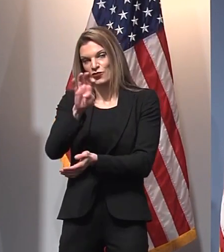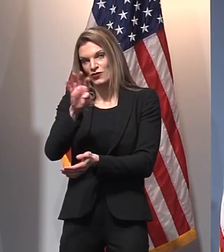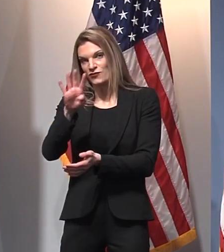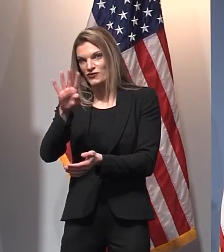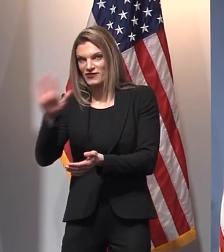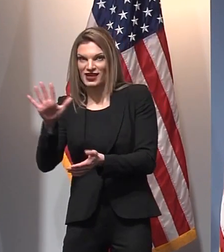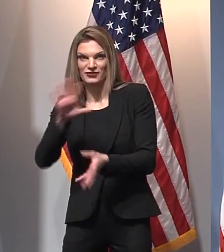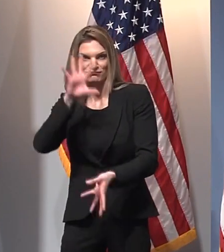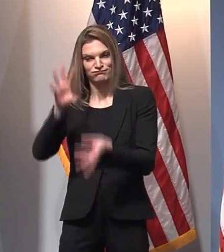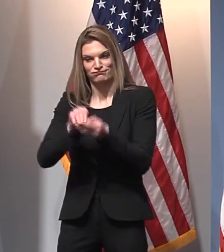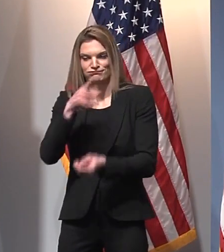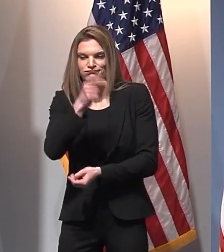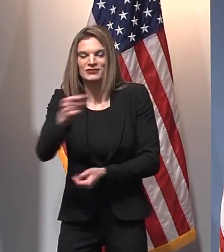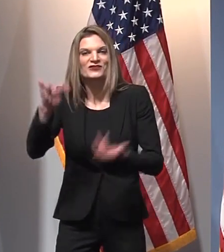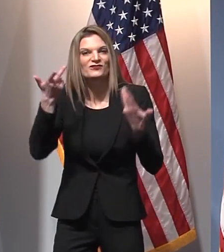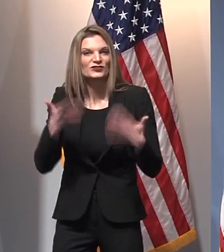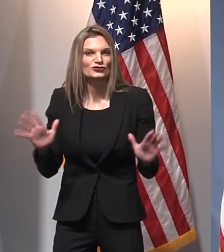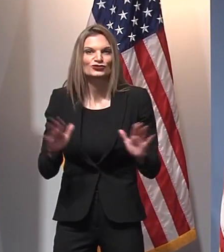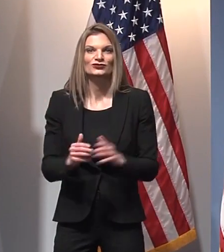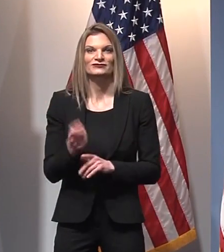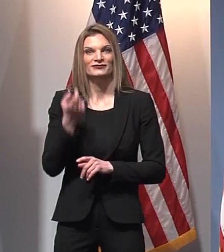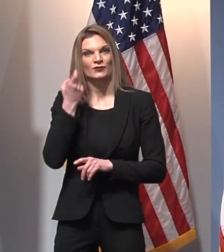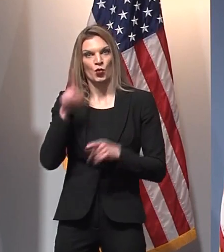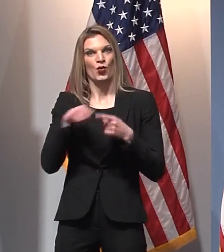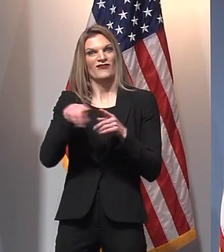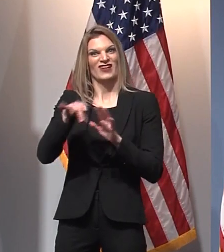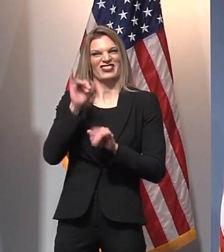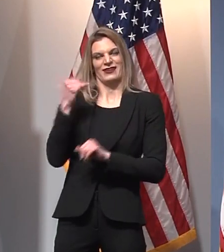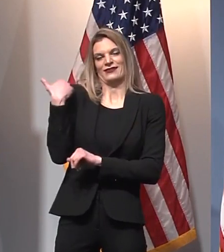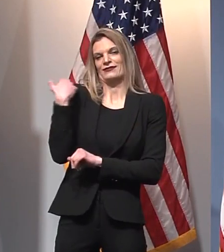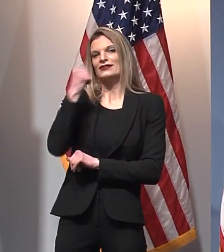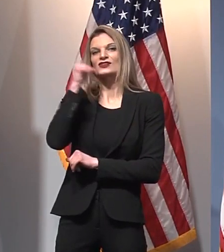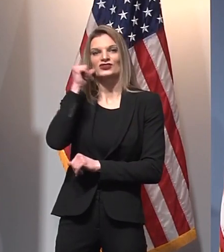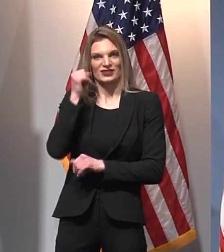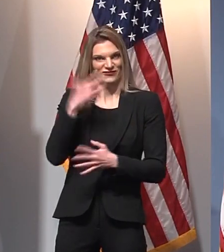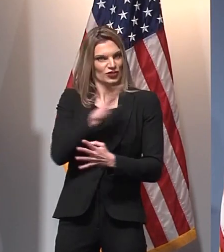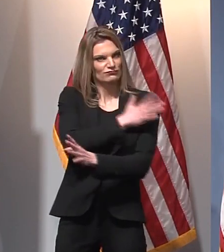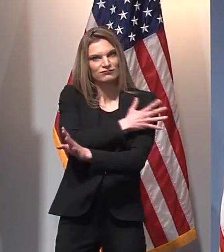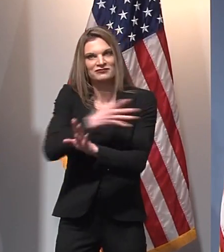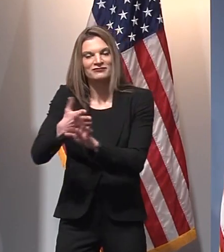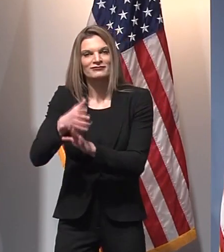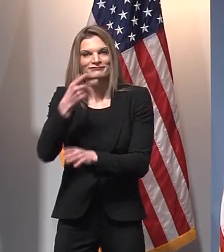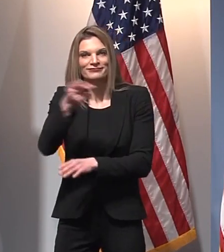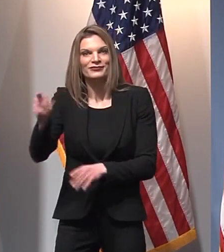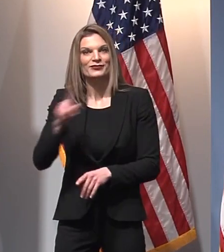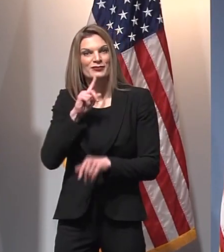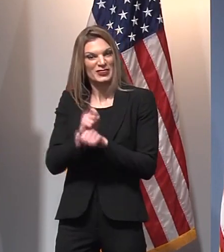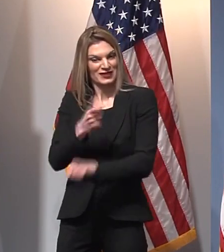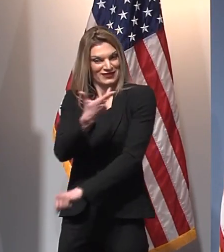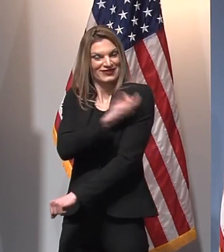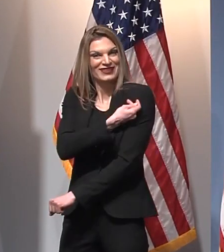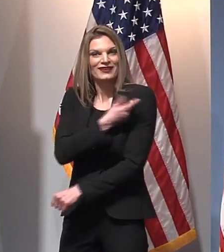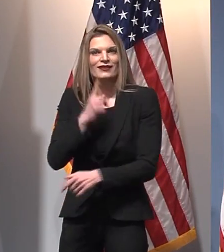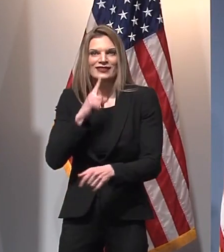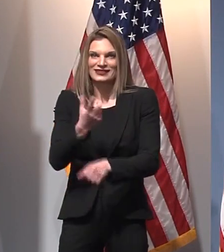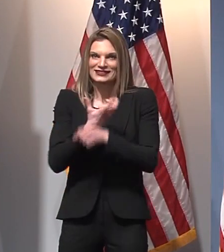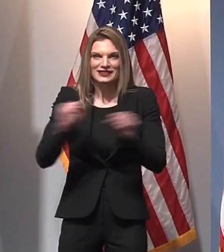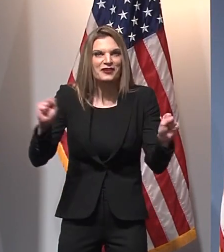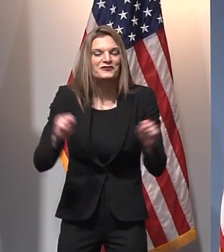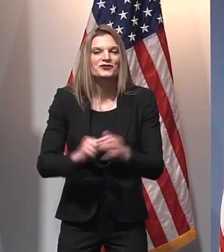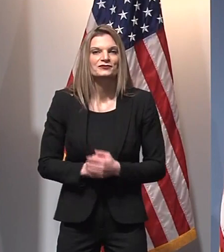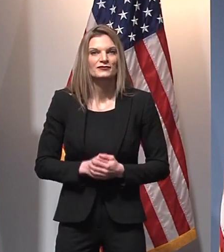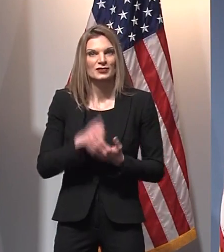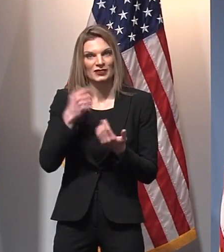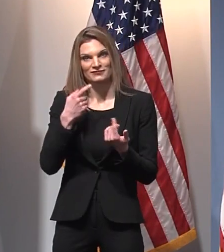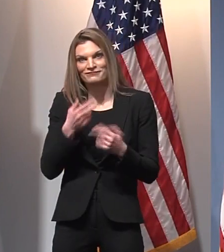total doses, as of the close of yesterday, of these safe and effective COVID-19 vaccines. So, that number is going